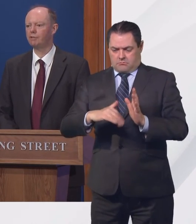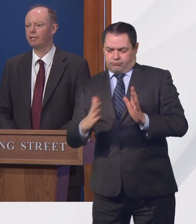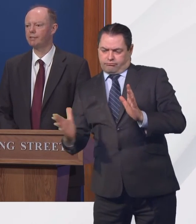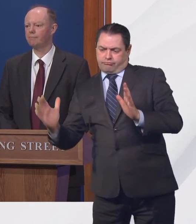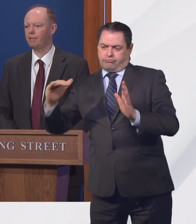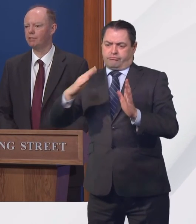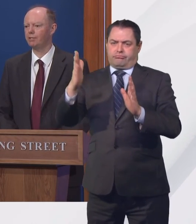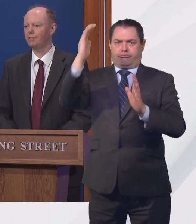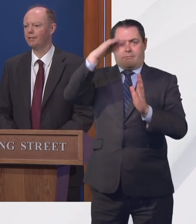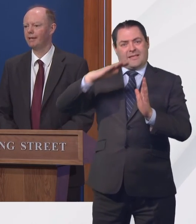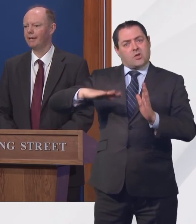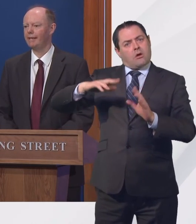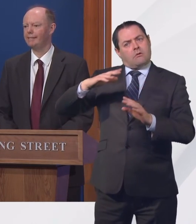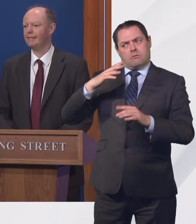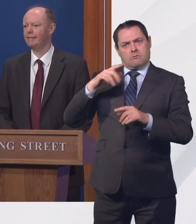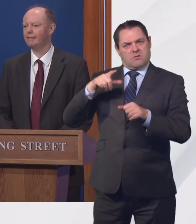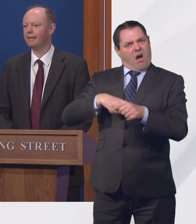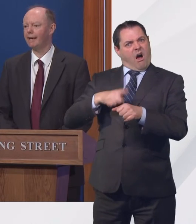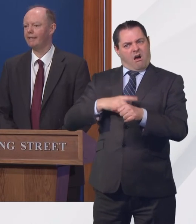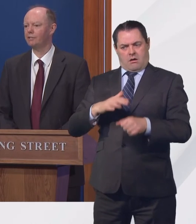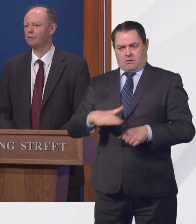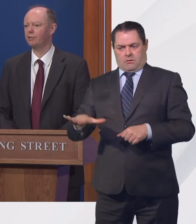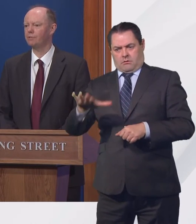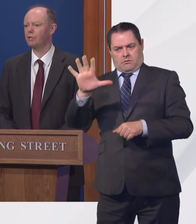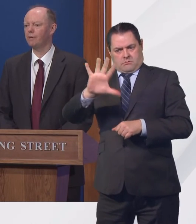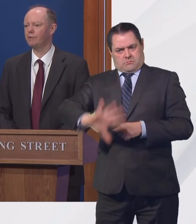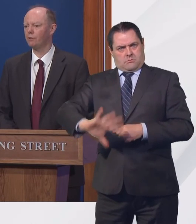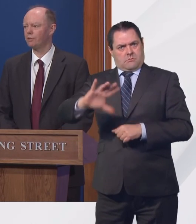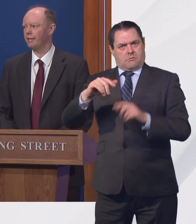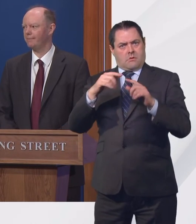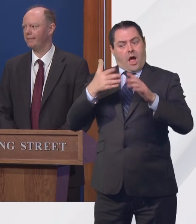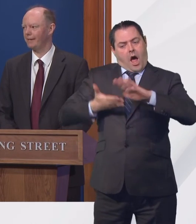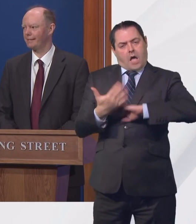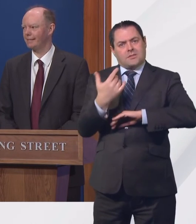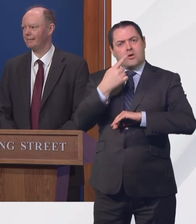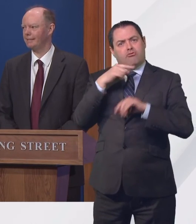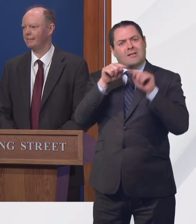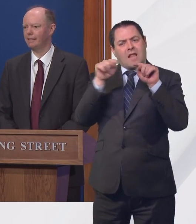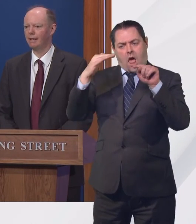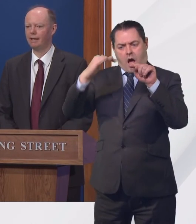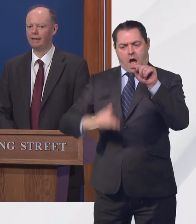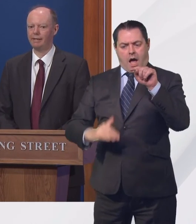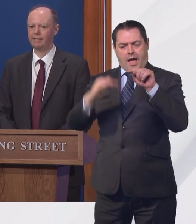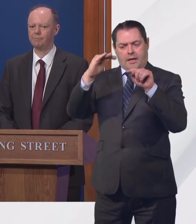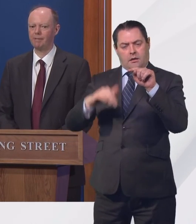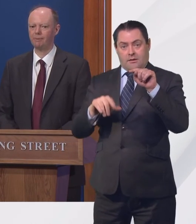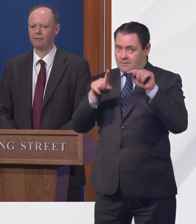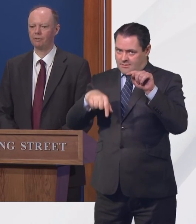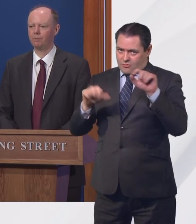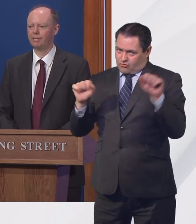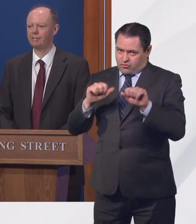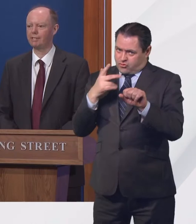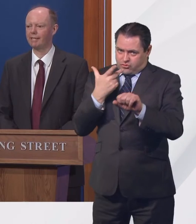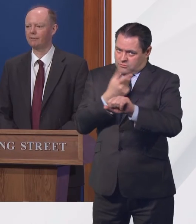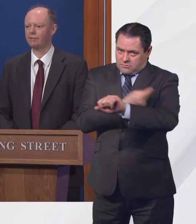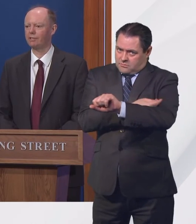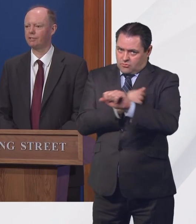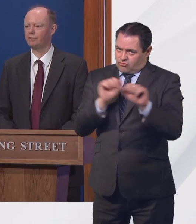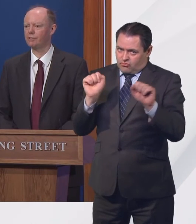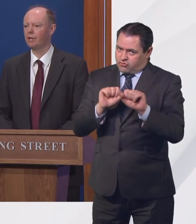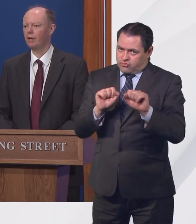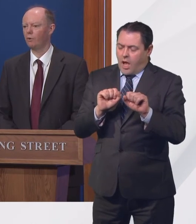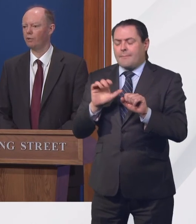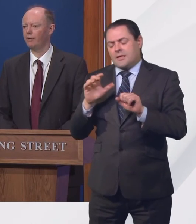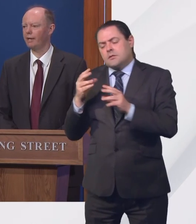majority of transmission is in younger age groups who have not yet been vaccinated, unless people have got pre-existing health